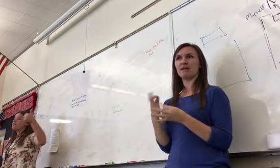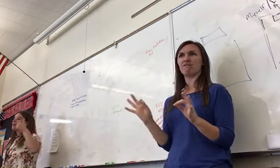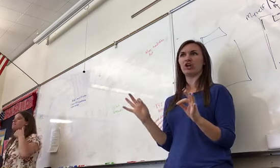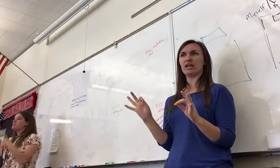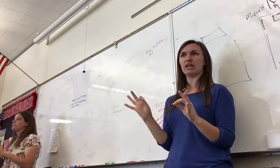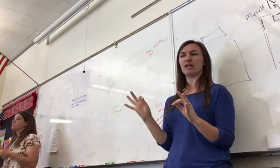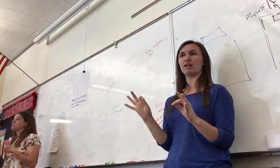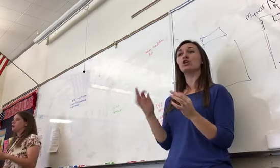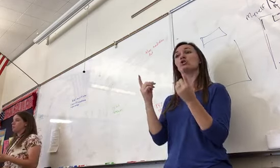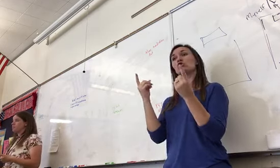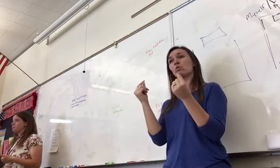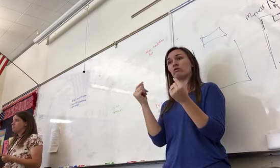fighting for the English army.